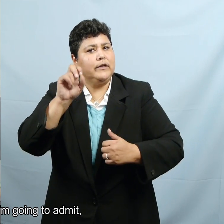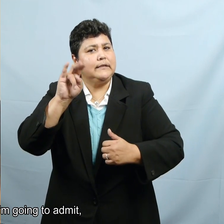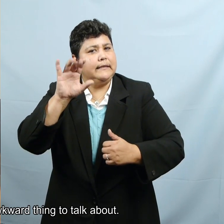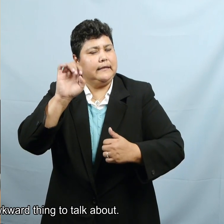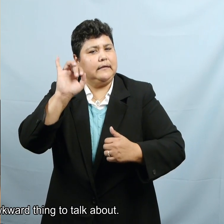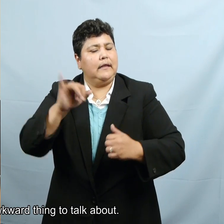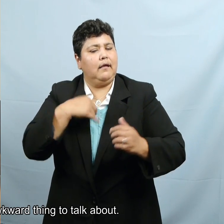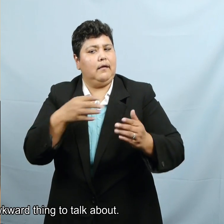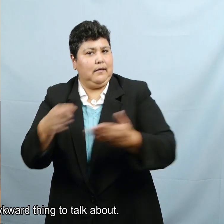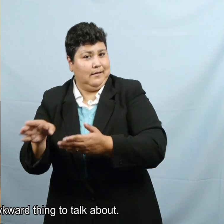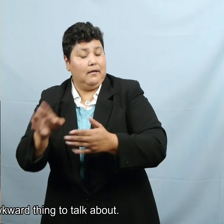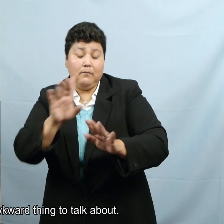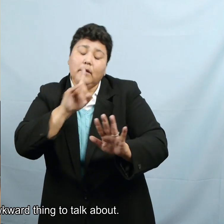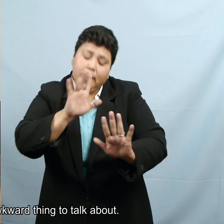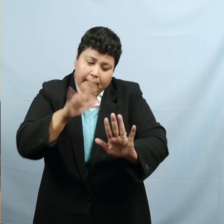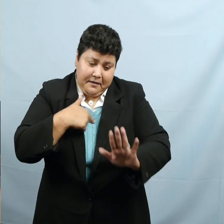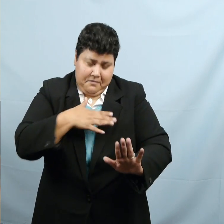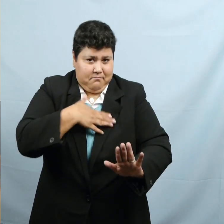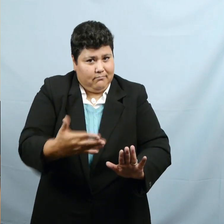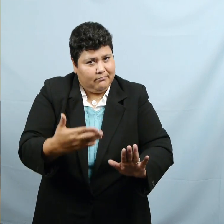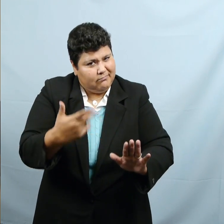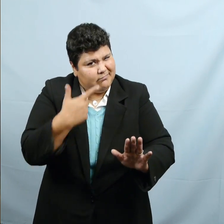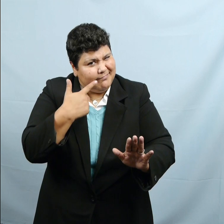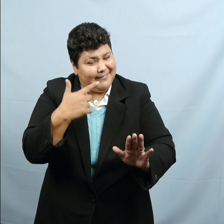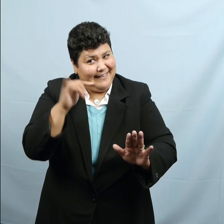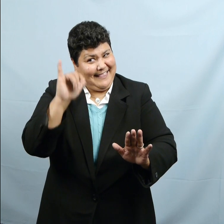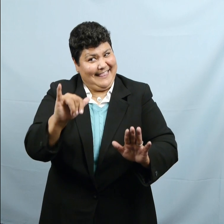I'm going to admit, I'm it's an awkward thing to talk about.